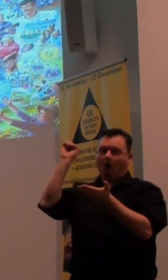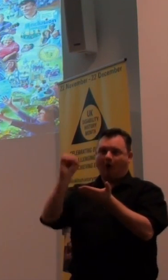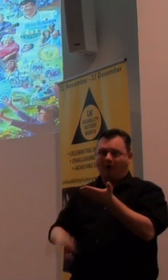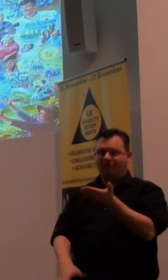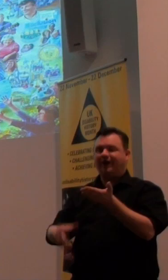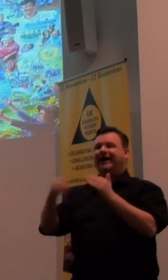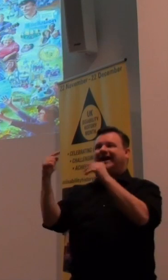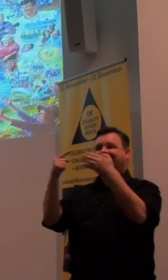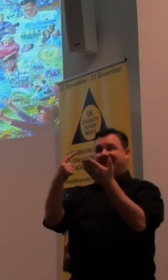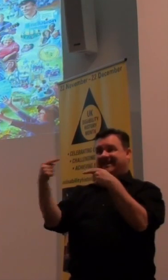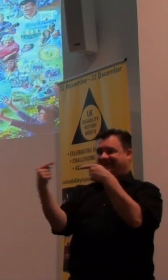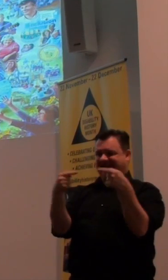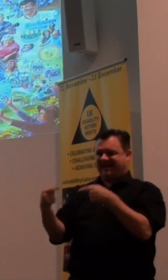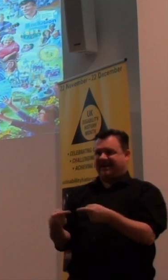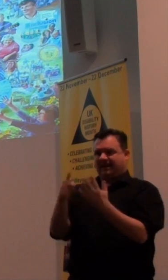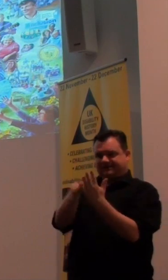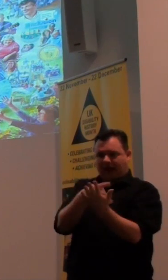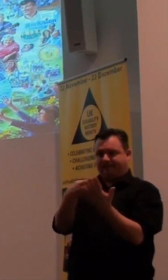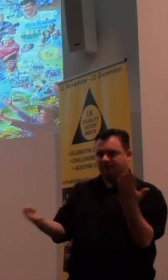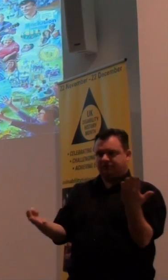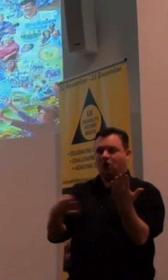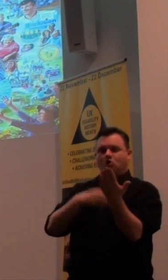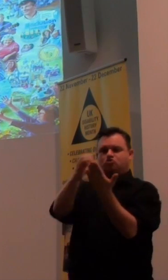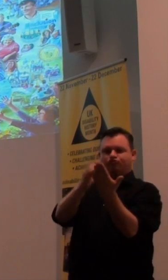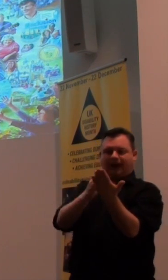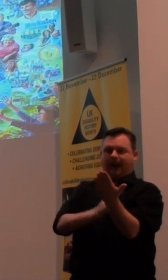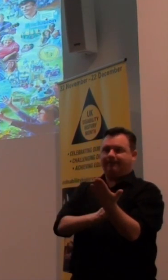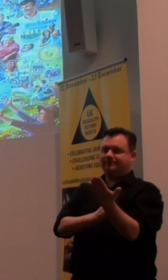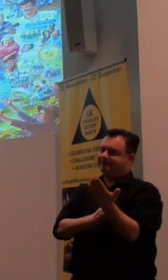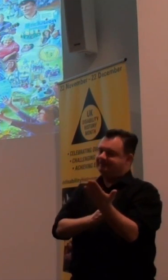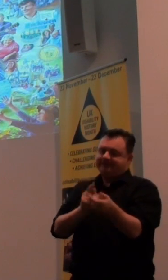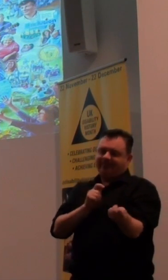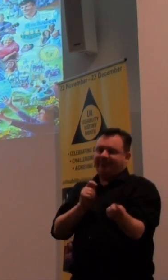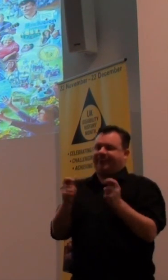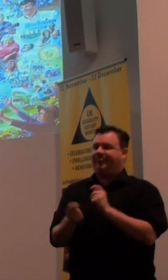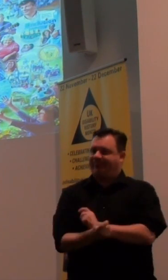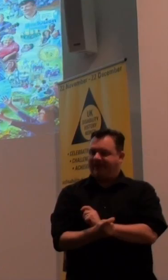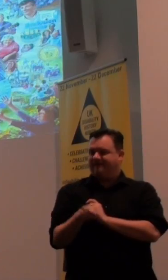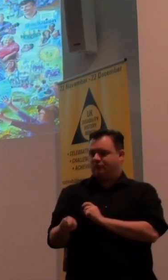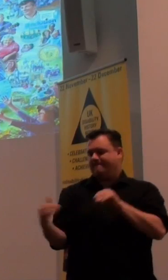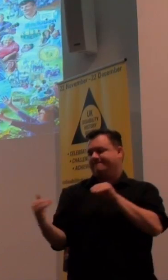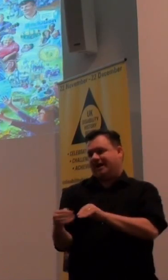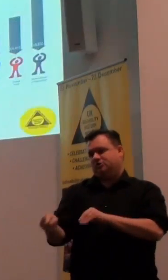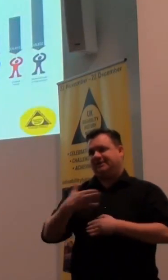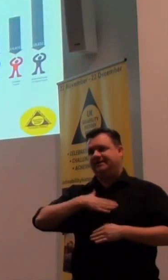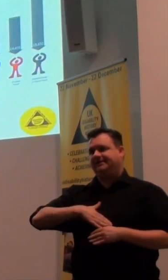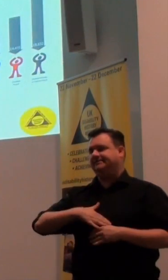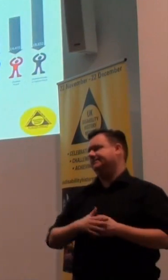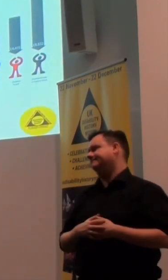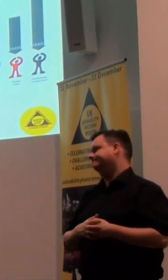the lead tables, and developing a curriculum that meets the needs of all, who can demonstrate their potential in whatever way is necessary.